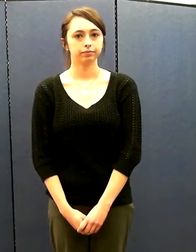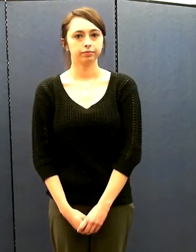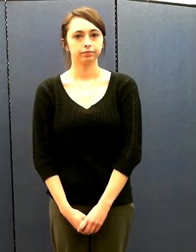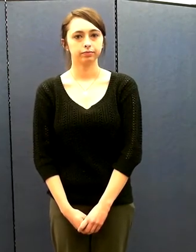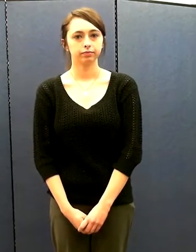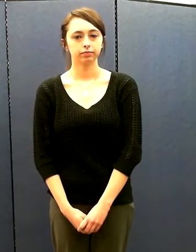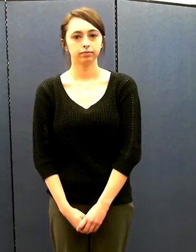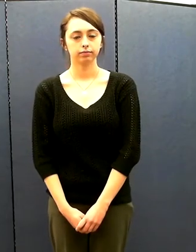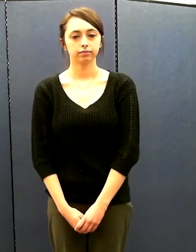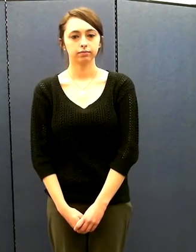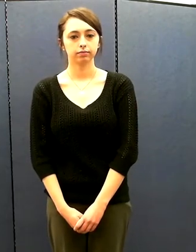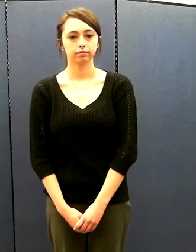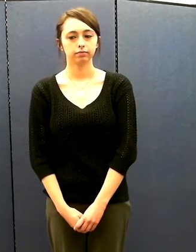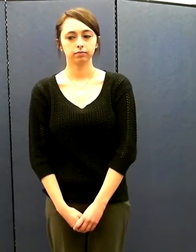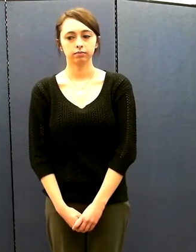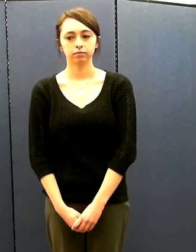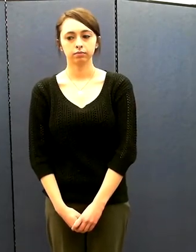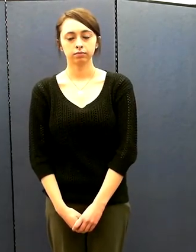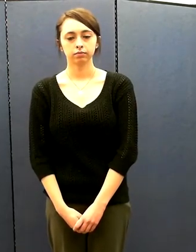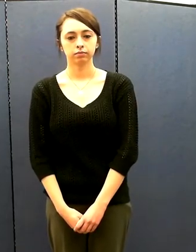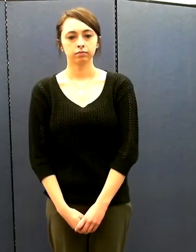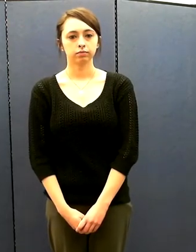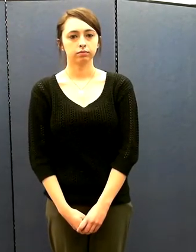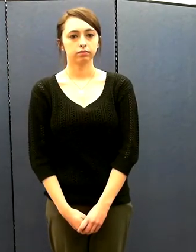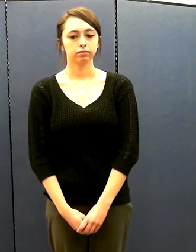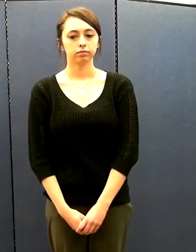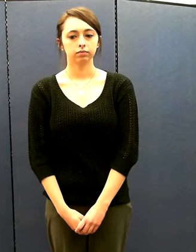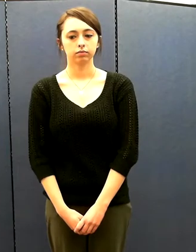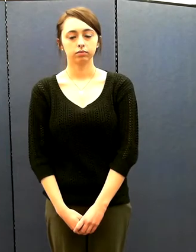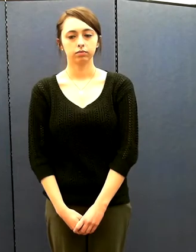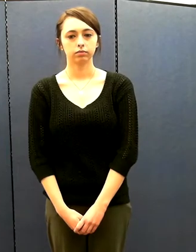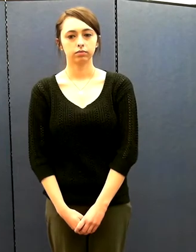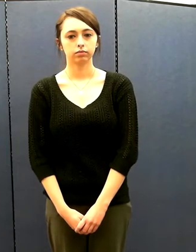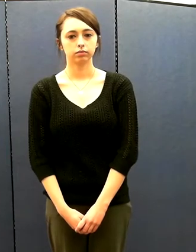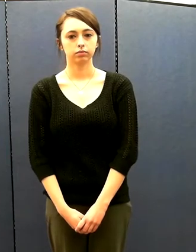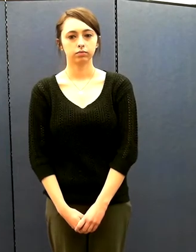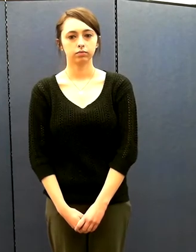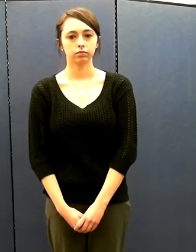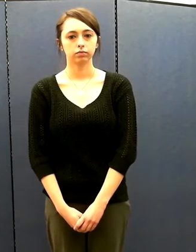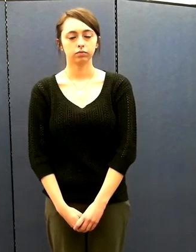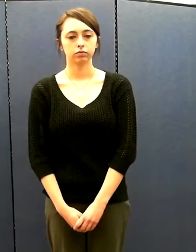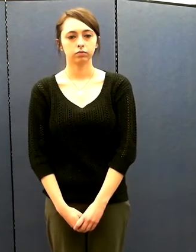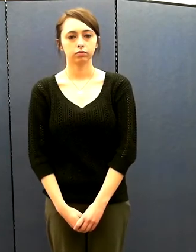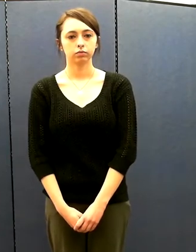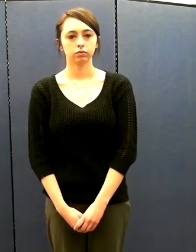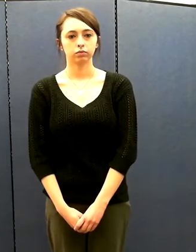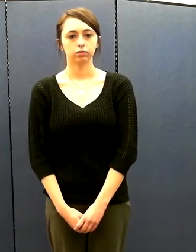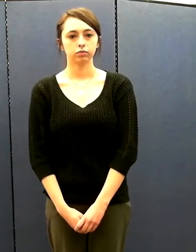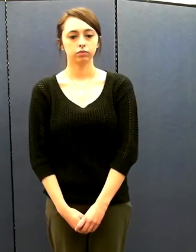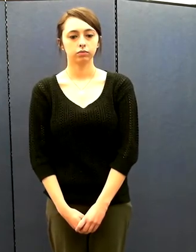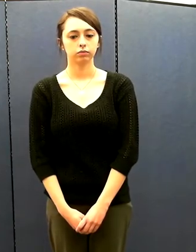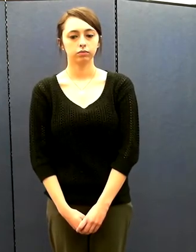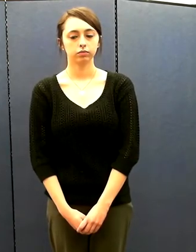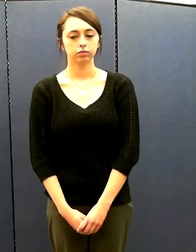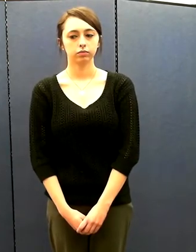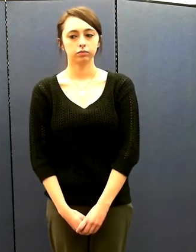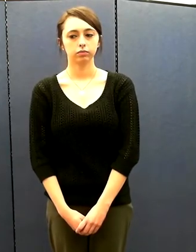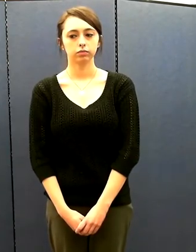There's typically 20,000 people that go through the course each year over the past